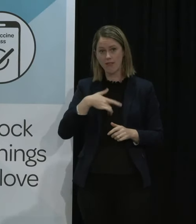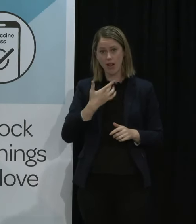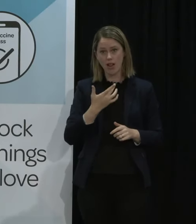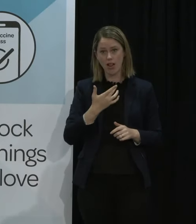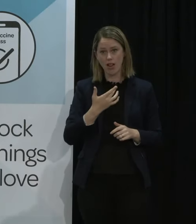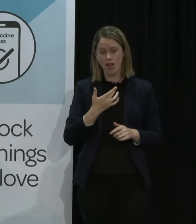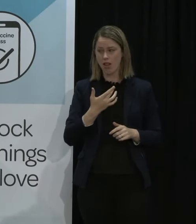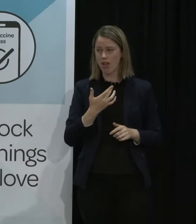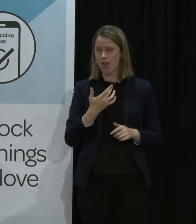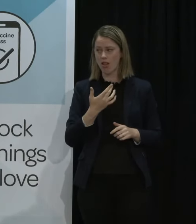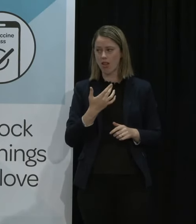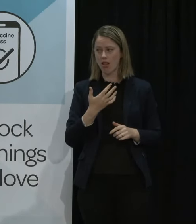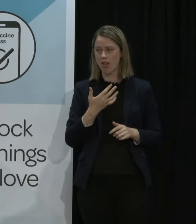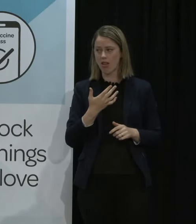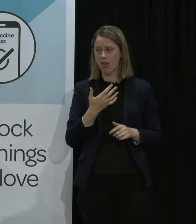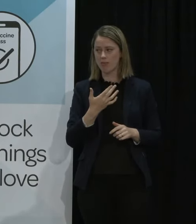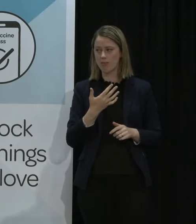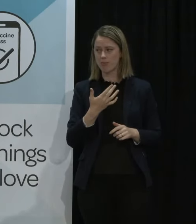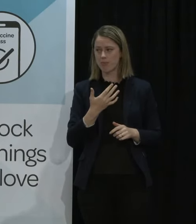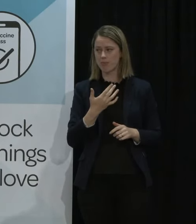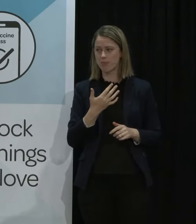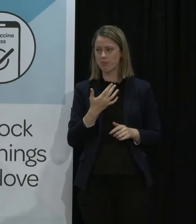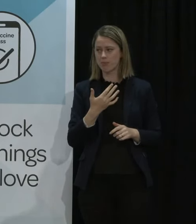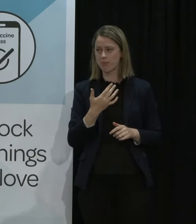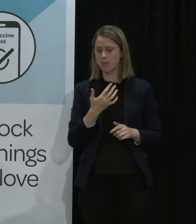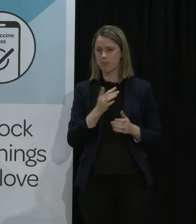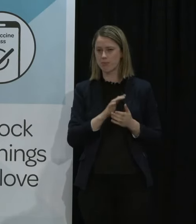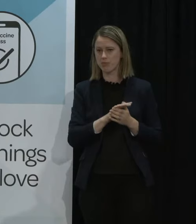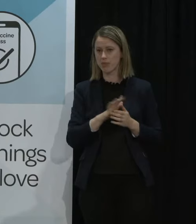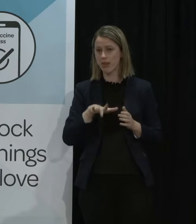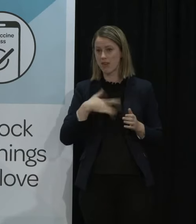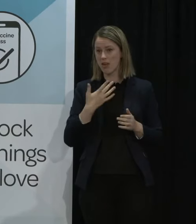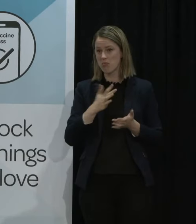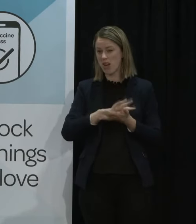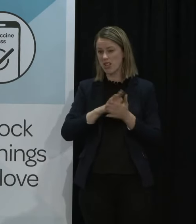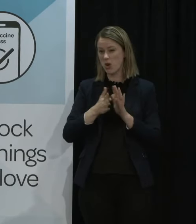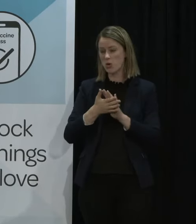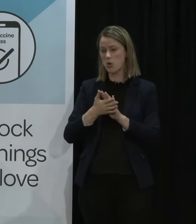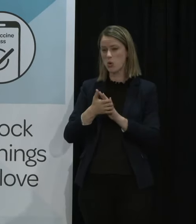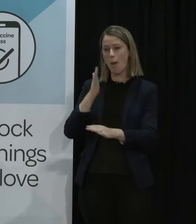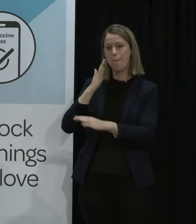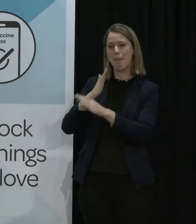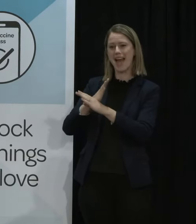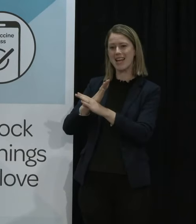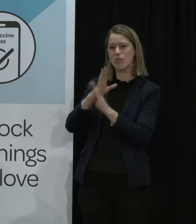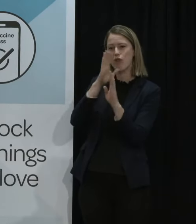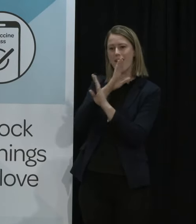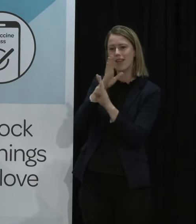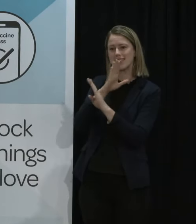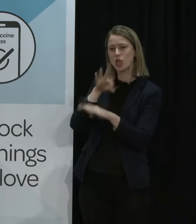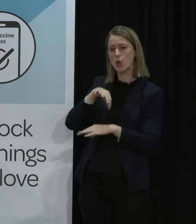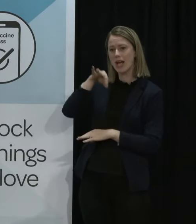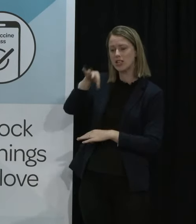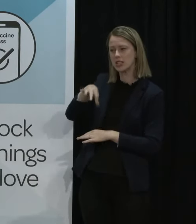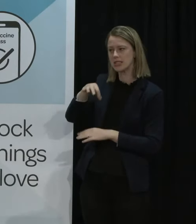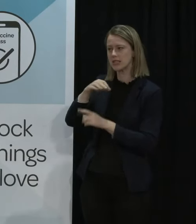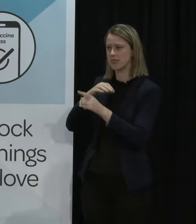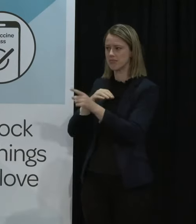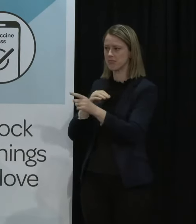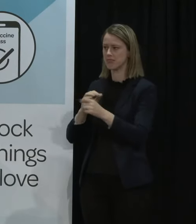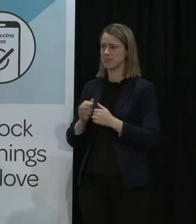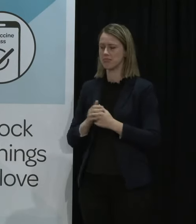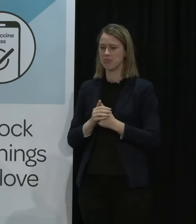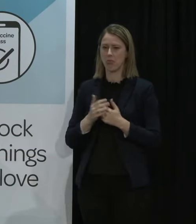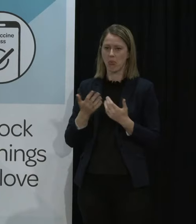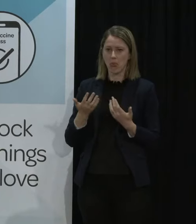to entirely ban anonymous donations? Oh look I don't see why it wouldn't be